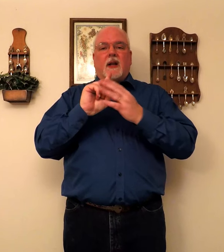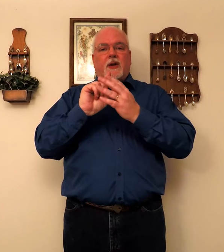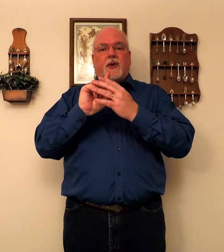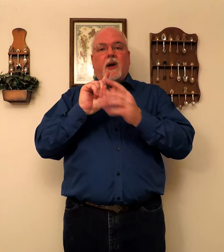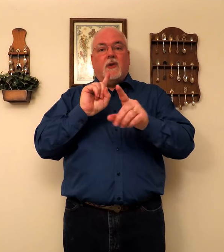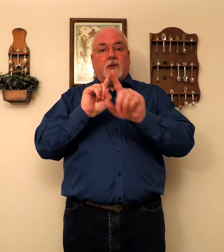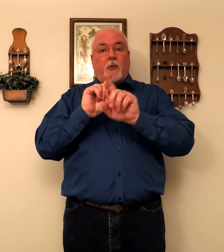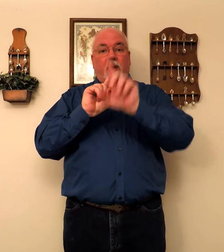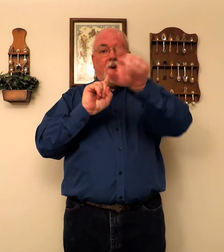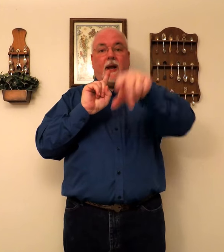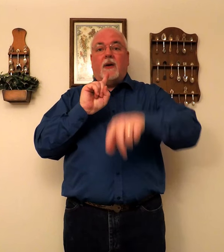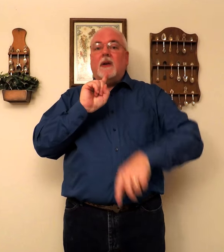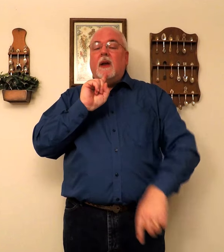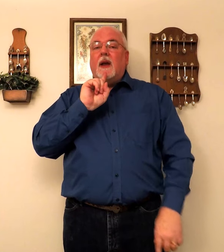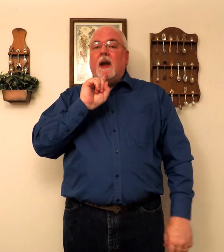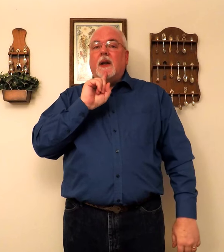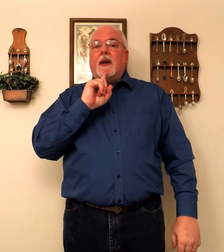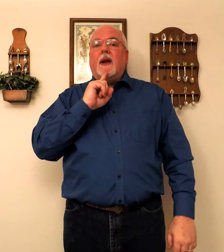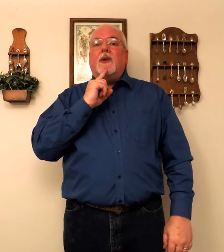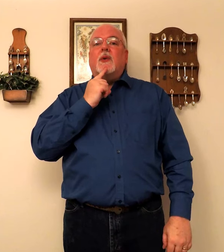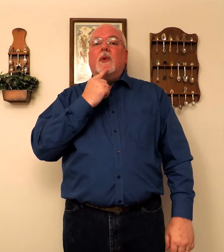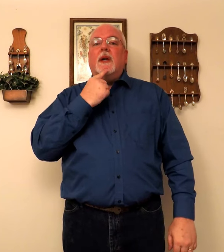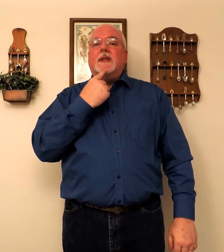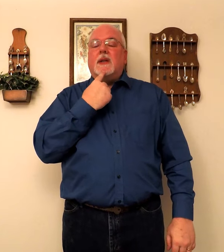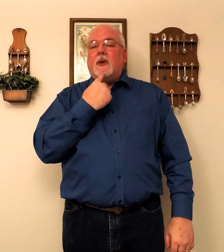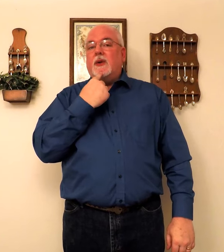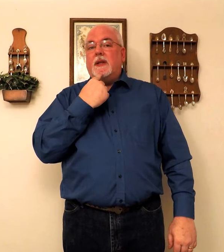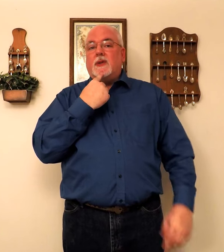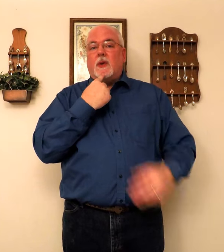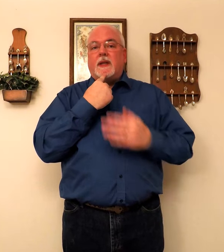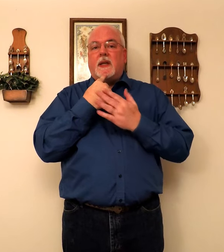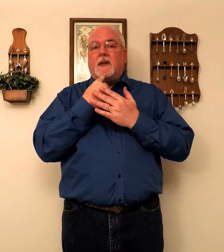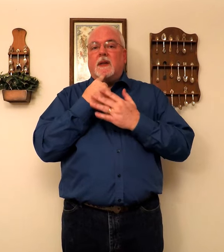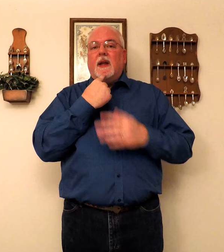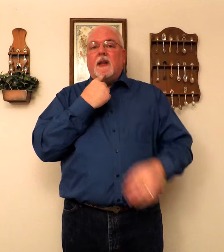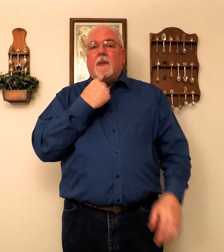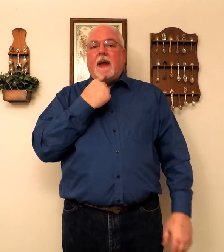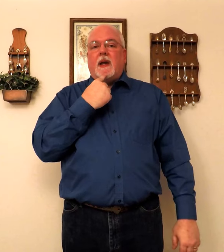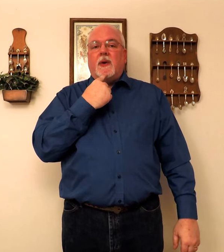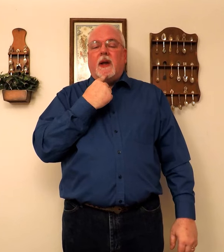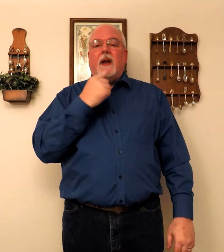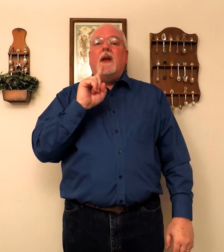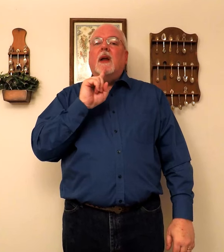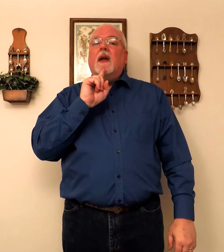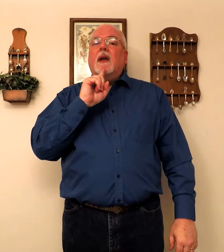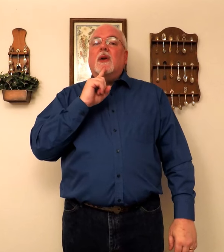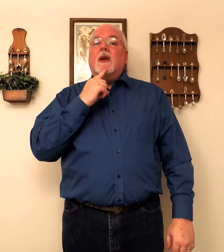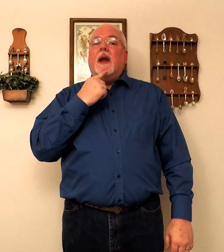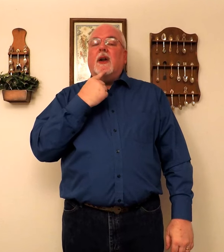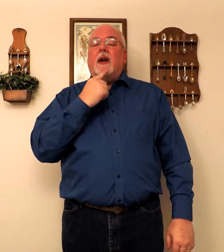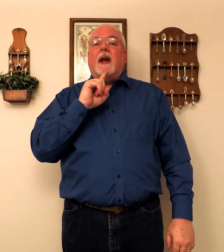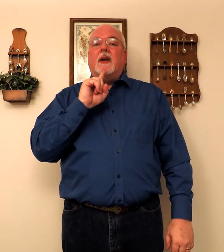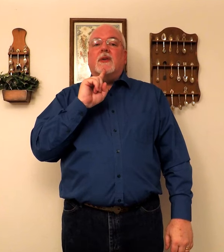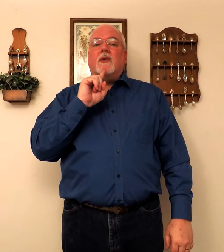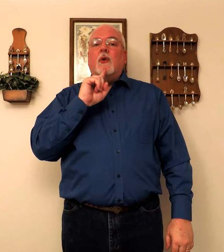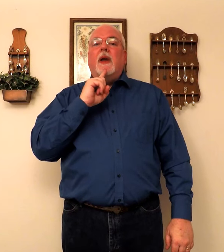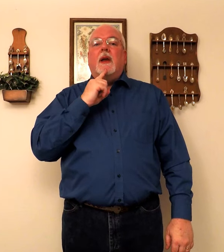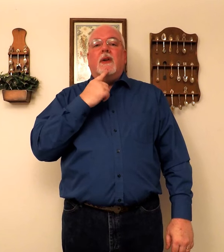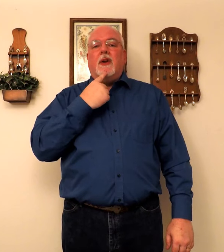Got your knuckles pointed out. And it's kind of twisted to you. So they see. The back of your hand. And you're kind of just screwing into